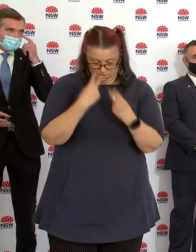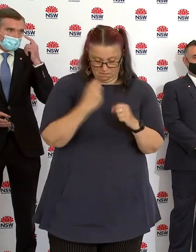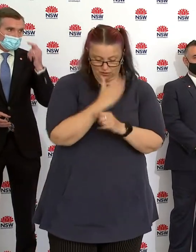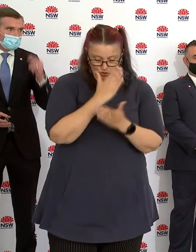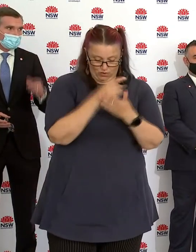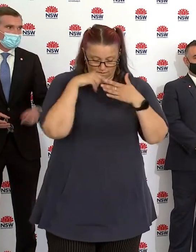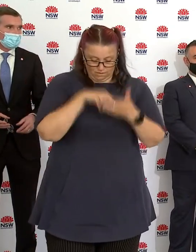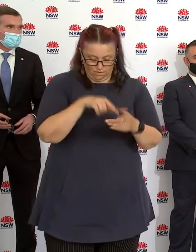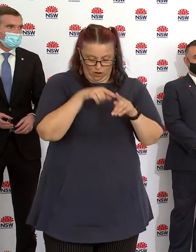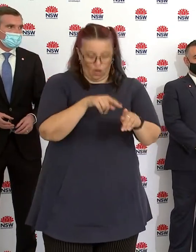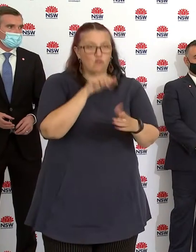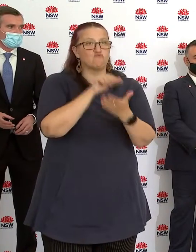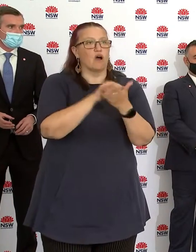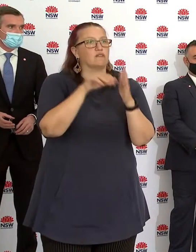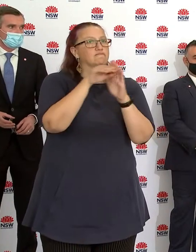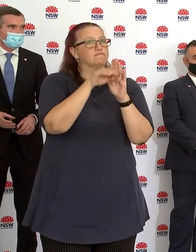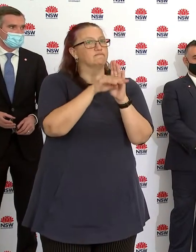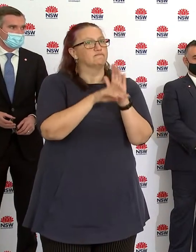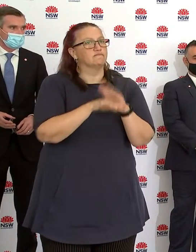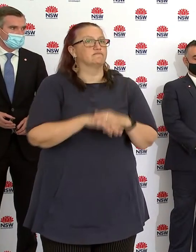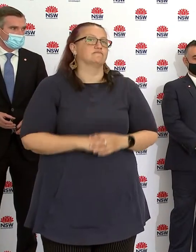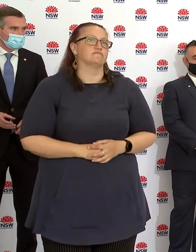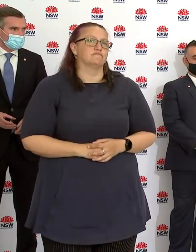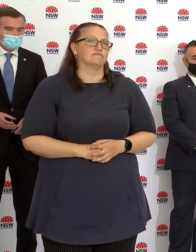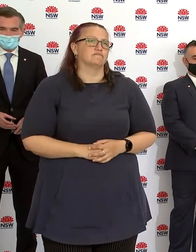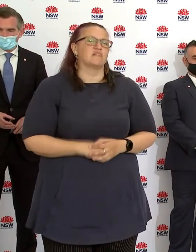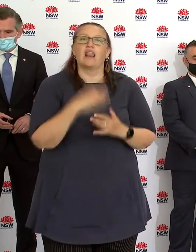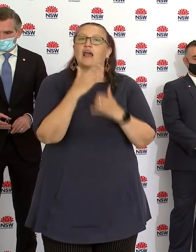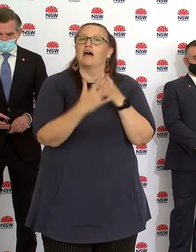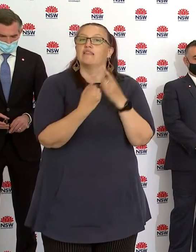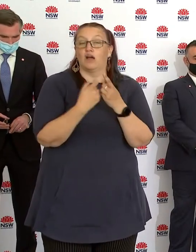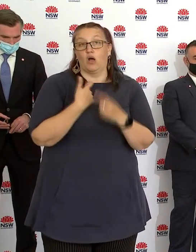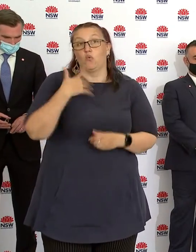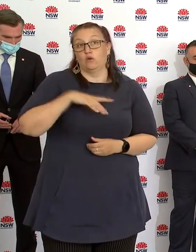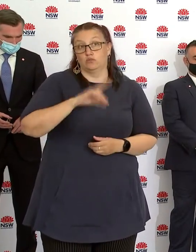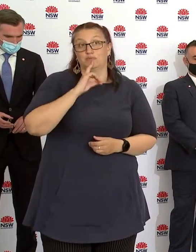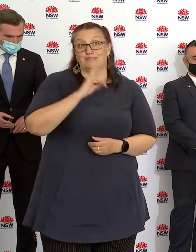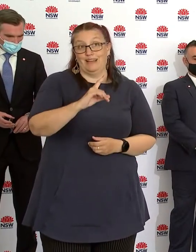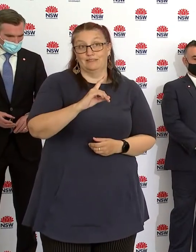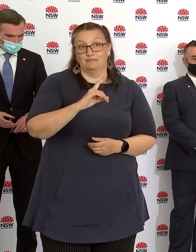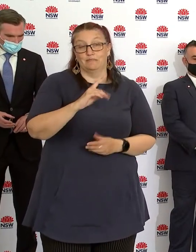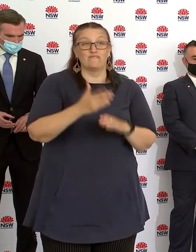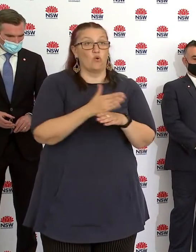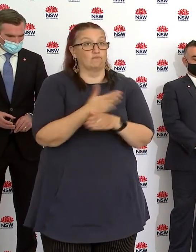thing. And finally, before I hand over to Dr. Chant, I want to say the following.